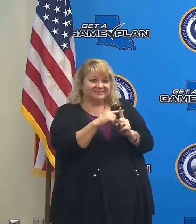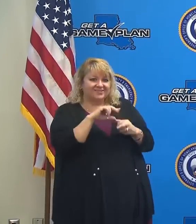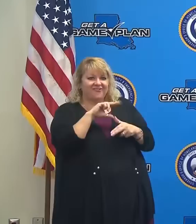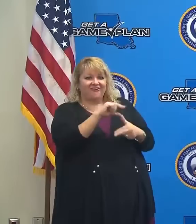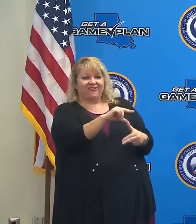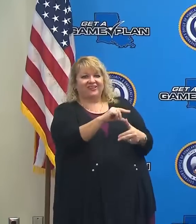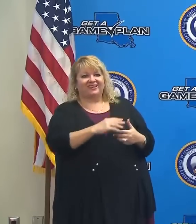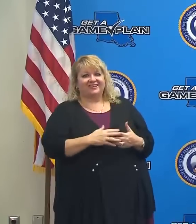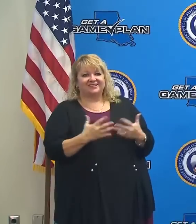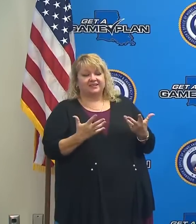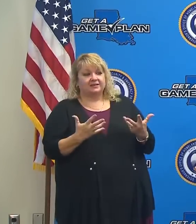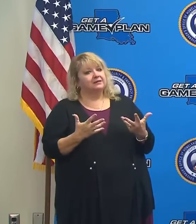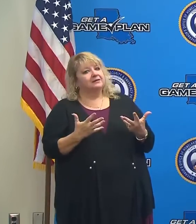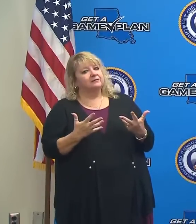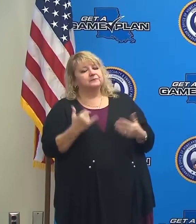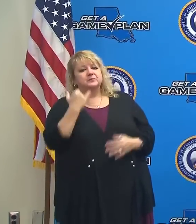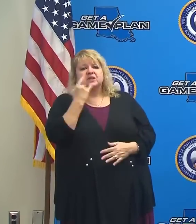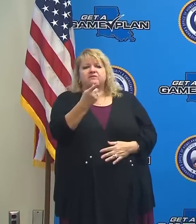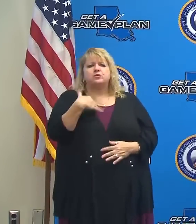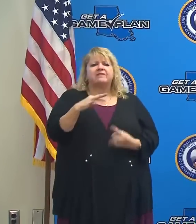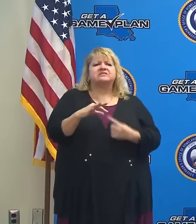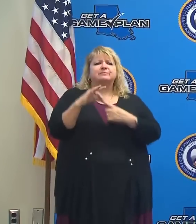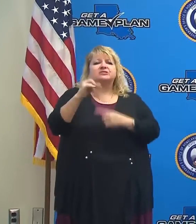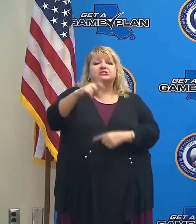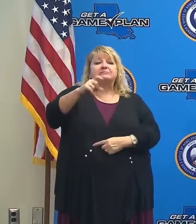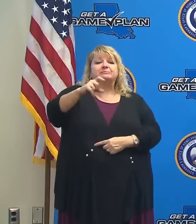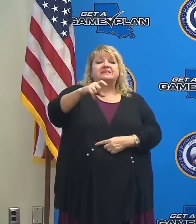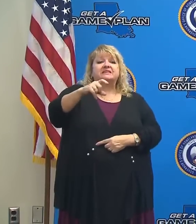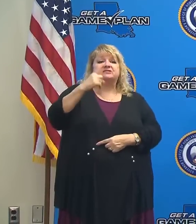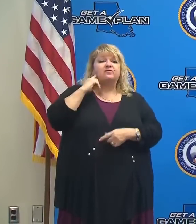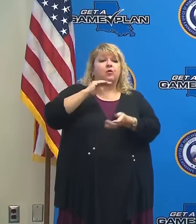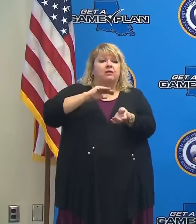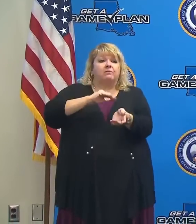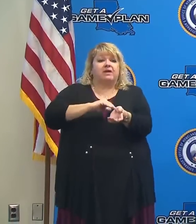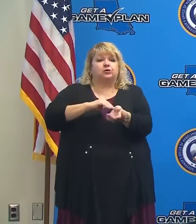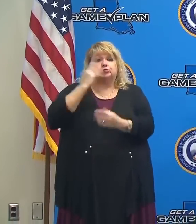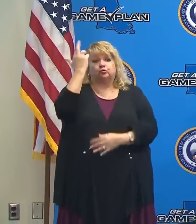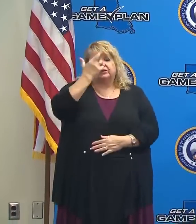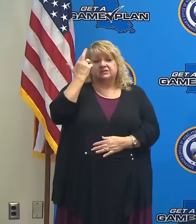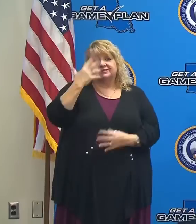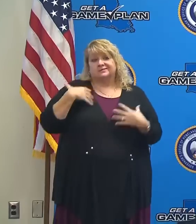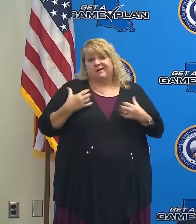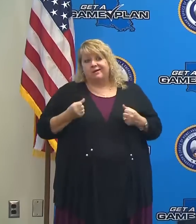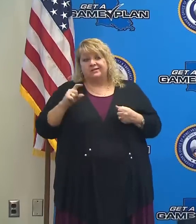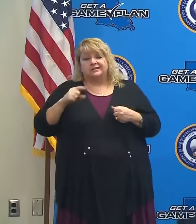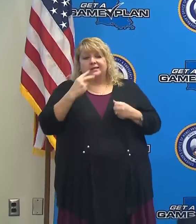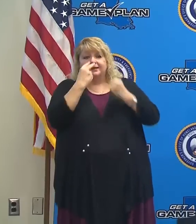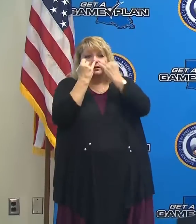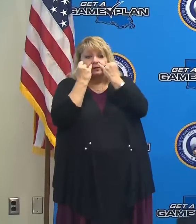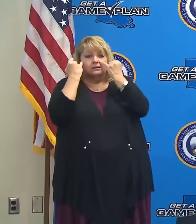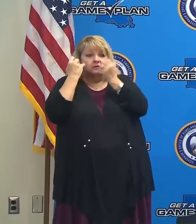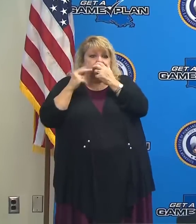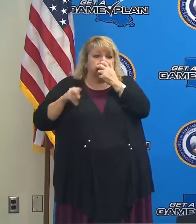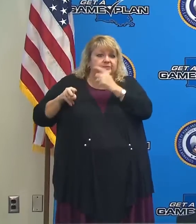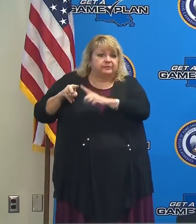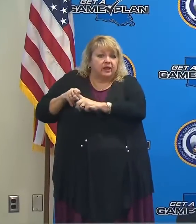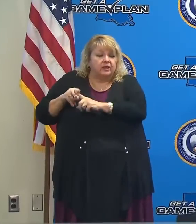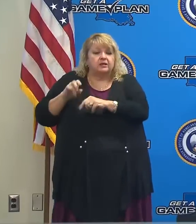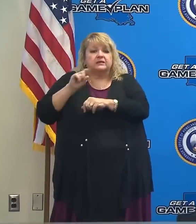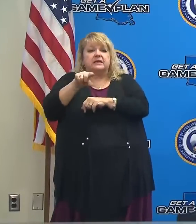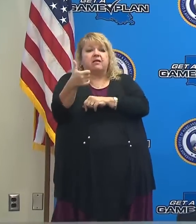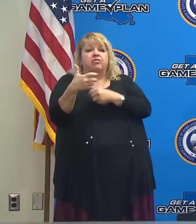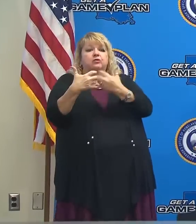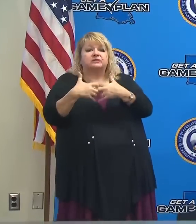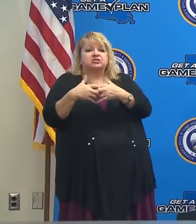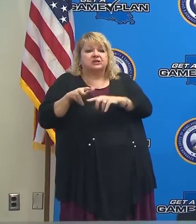If you have special medical needs, including electricity dependency or oxygen dependency, do what you need to do right now to